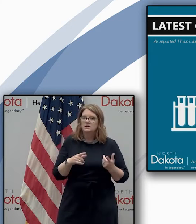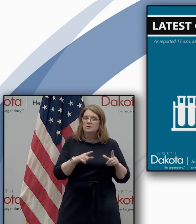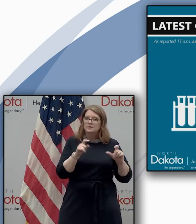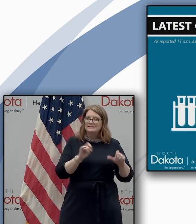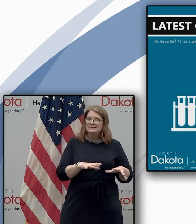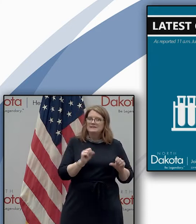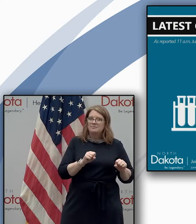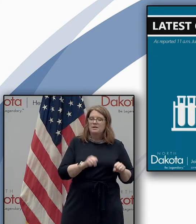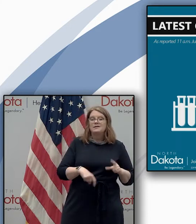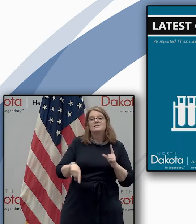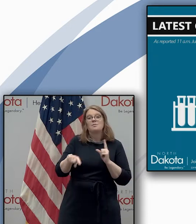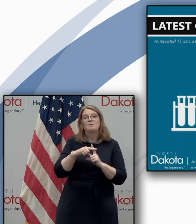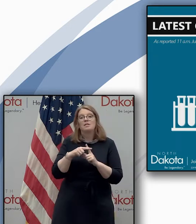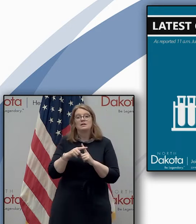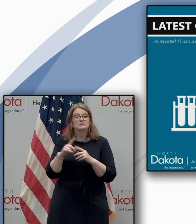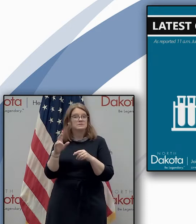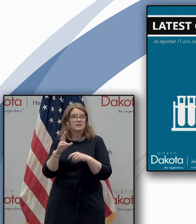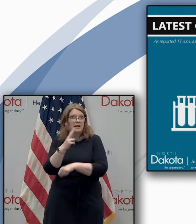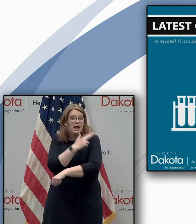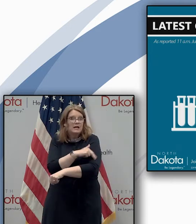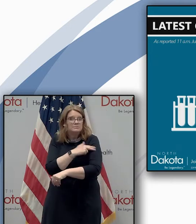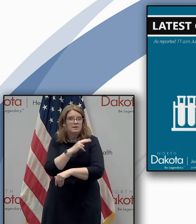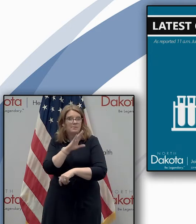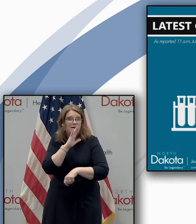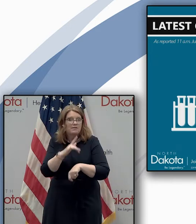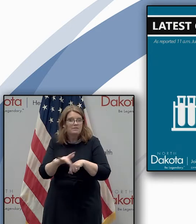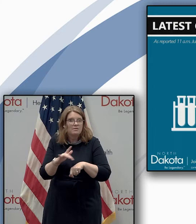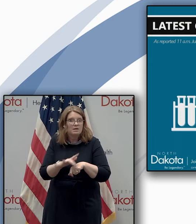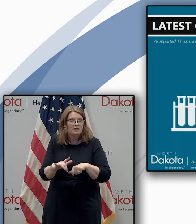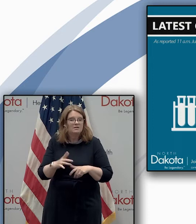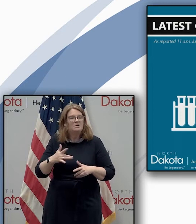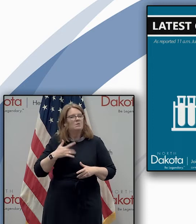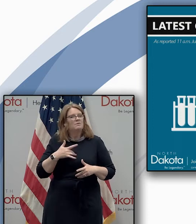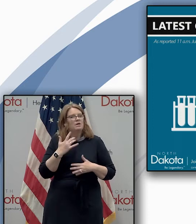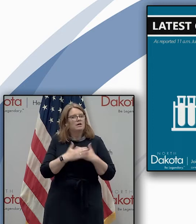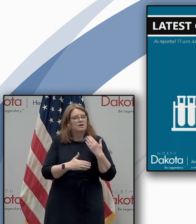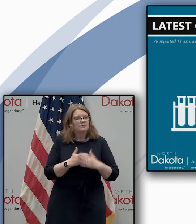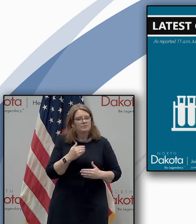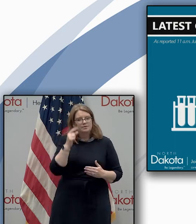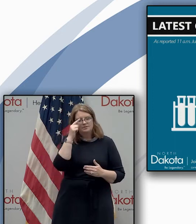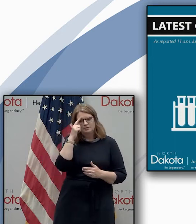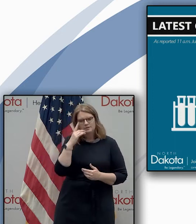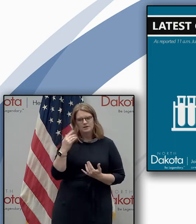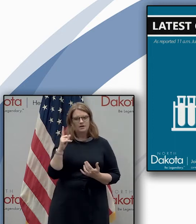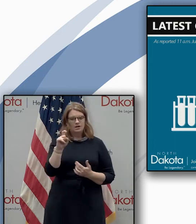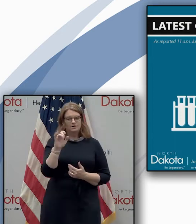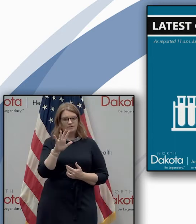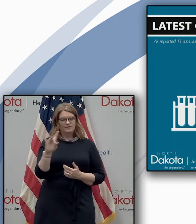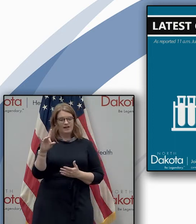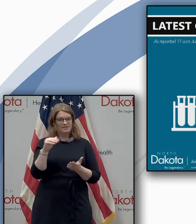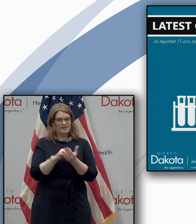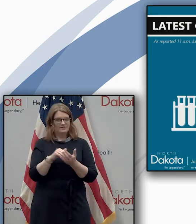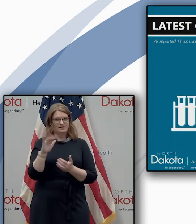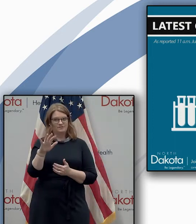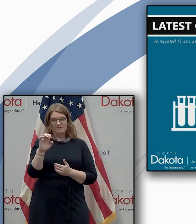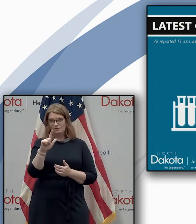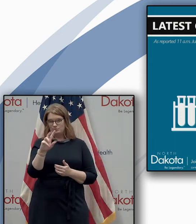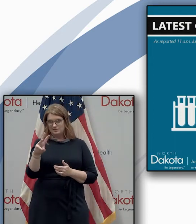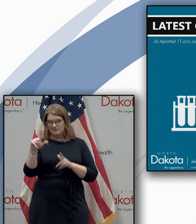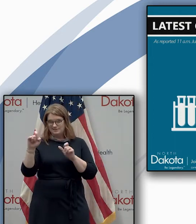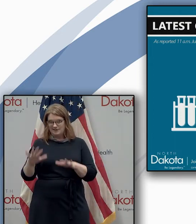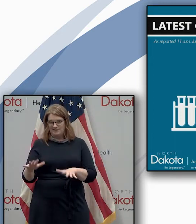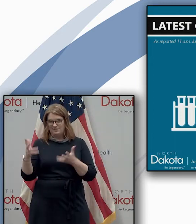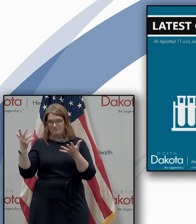hospitalization but from a testing standpoint we've now completed 158,526 tests